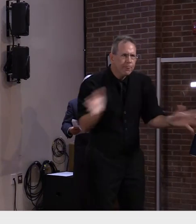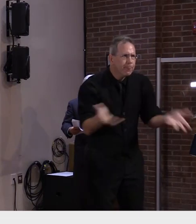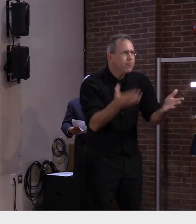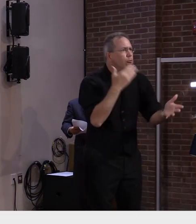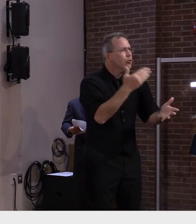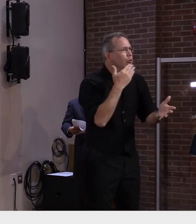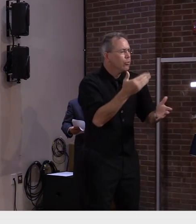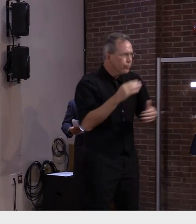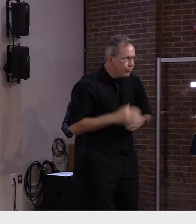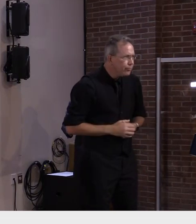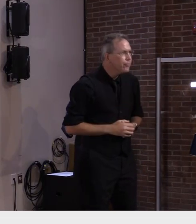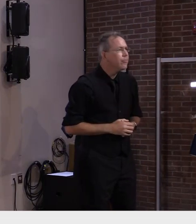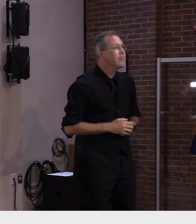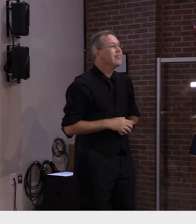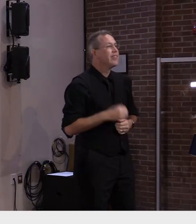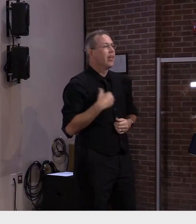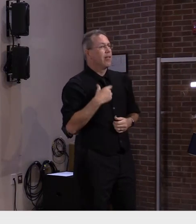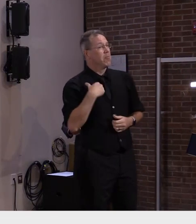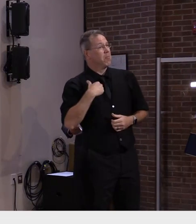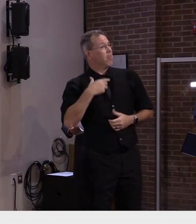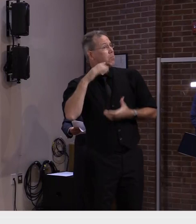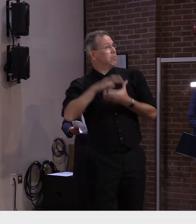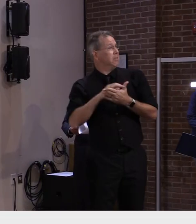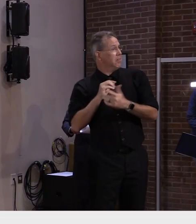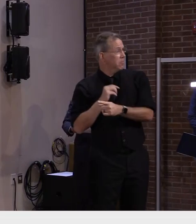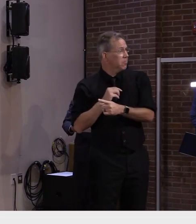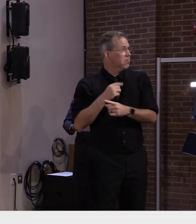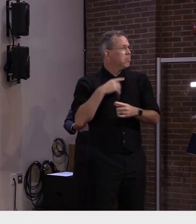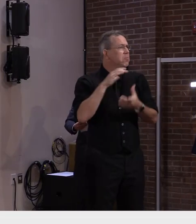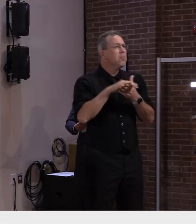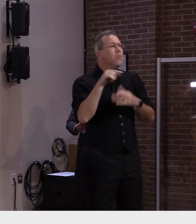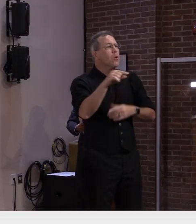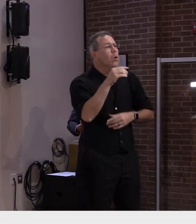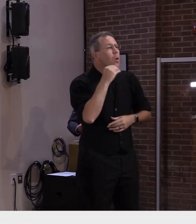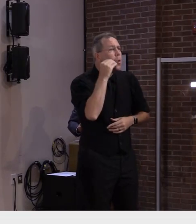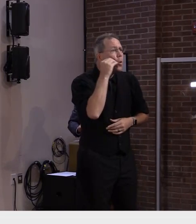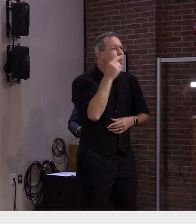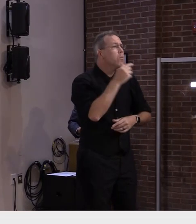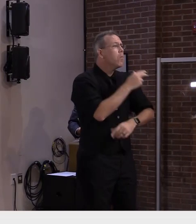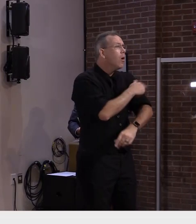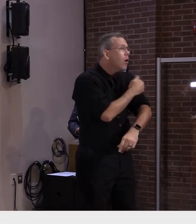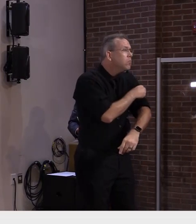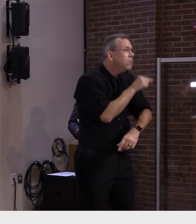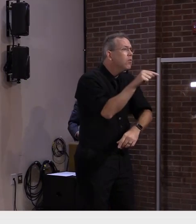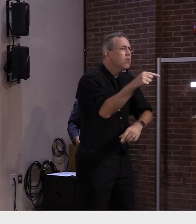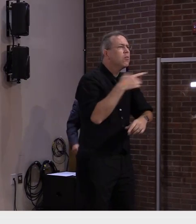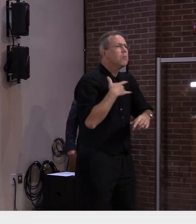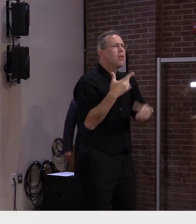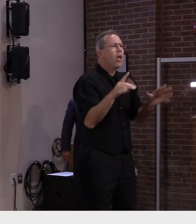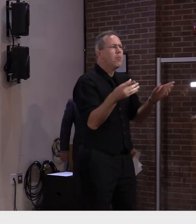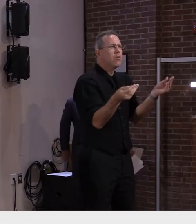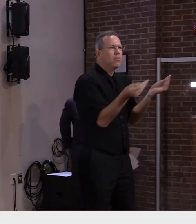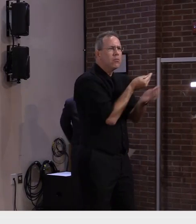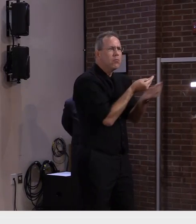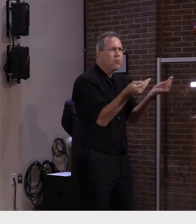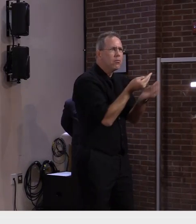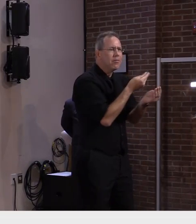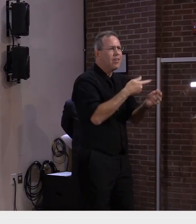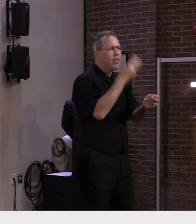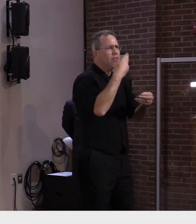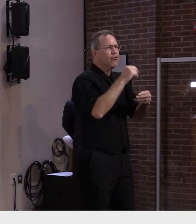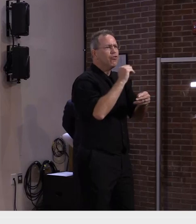all hospitals long-term care facilities and other places that come into frequent contact with high-risk populations